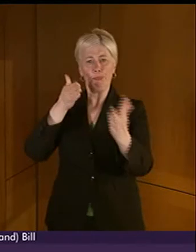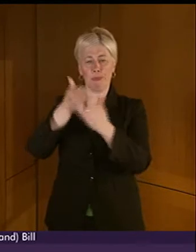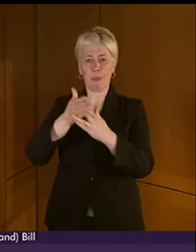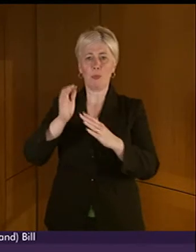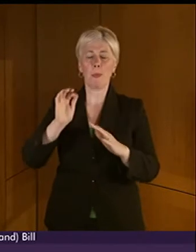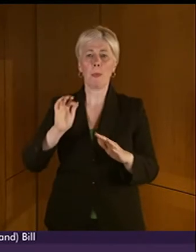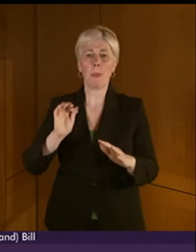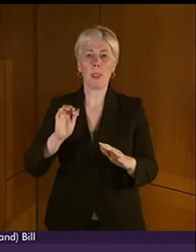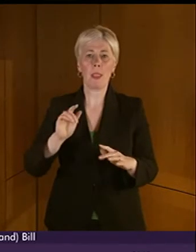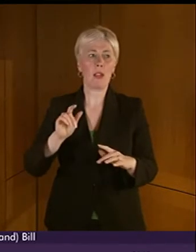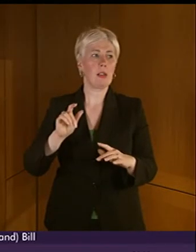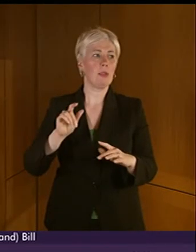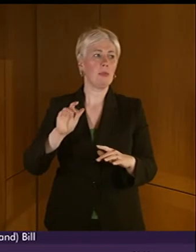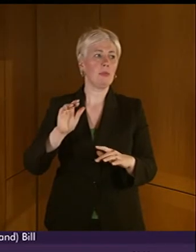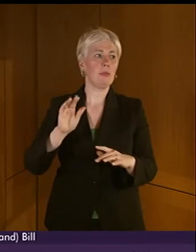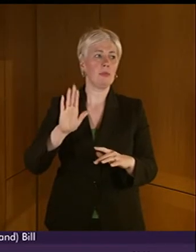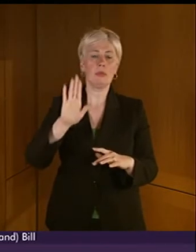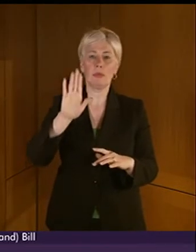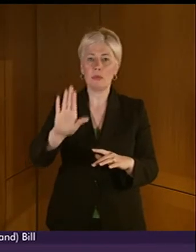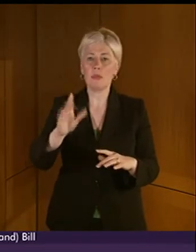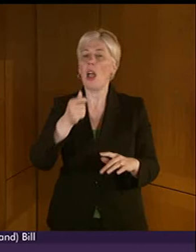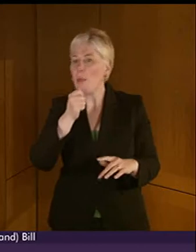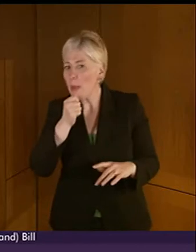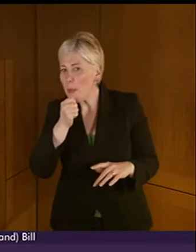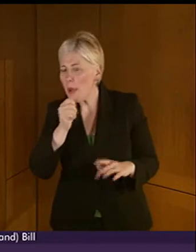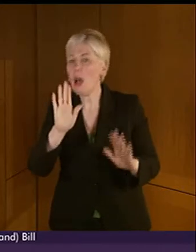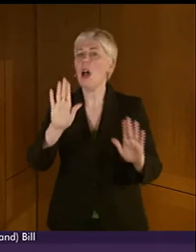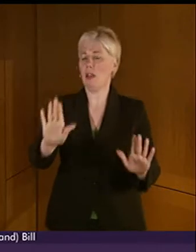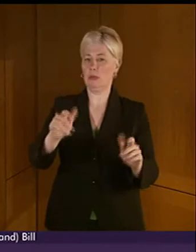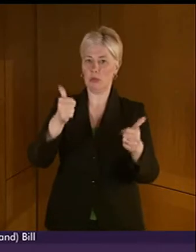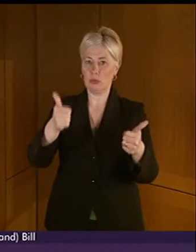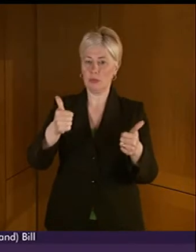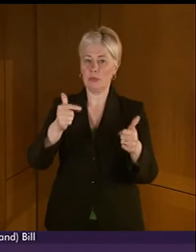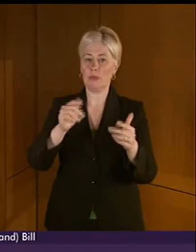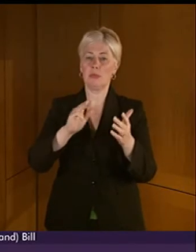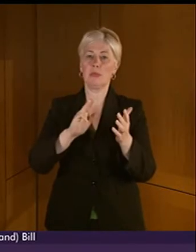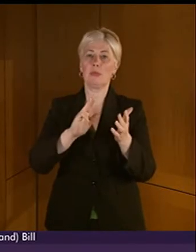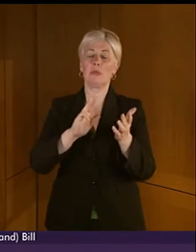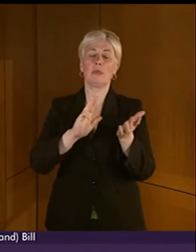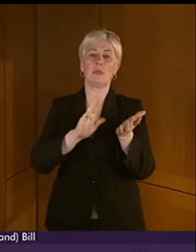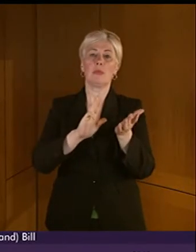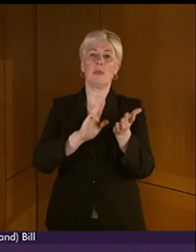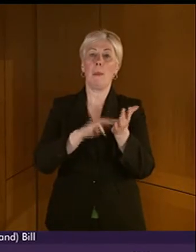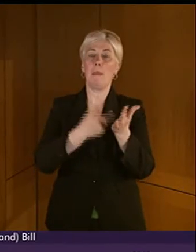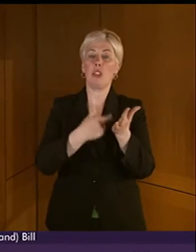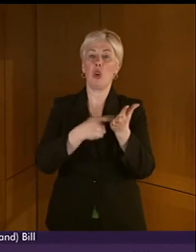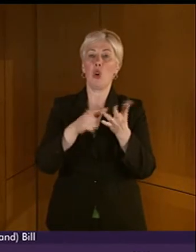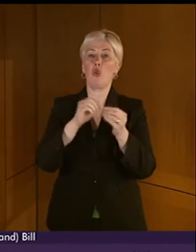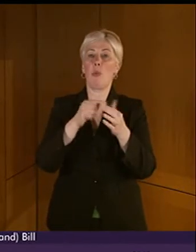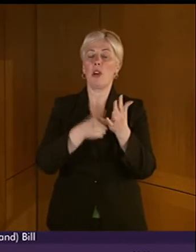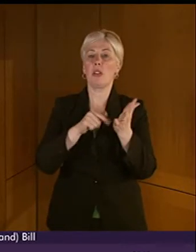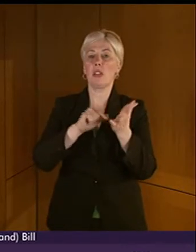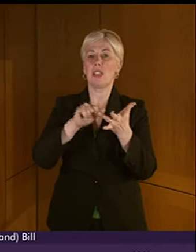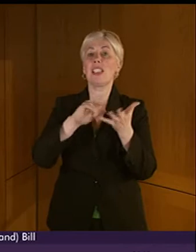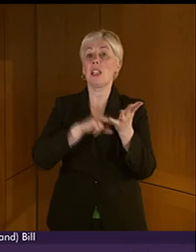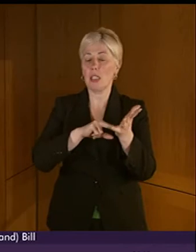I'm sorry, Mr Robertson, can I stop you a moment? We don't have your microphone. We do now. Thank you. Mr Robertson's microphone, please. Thank you for